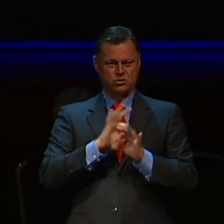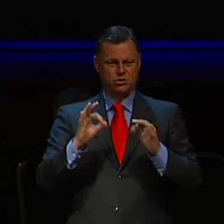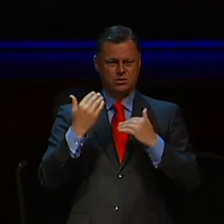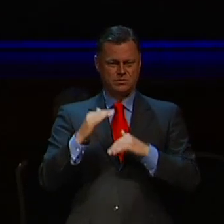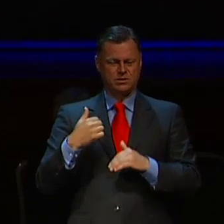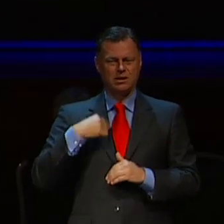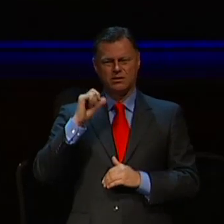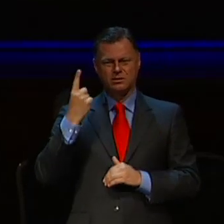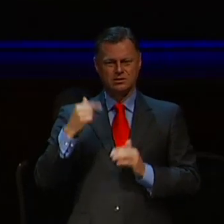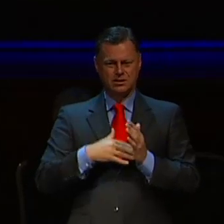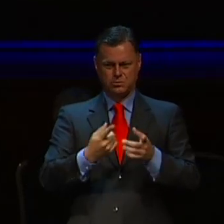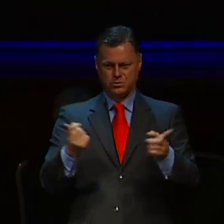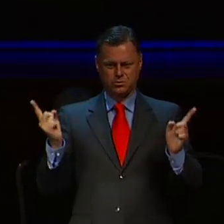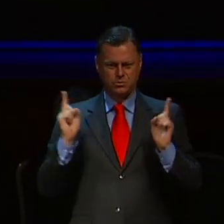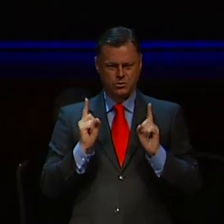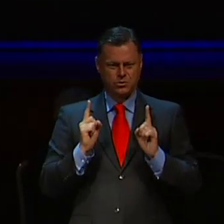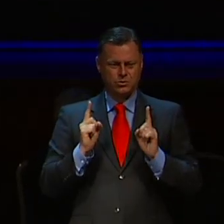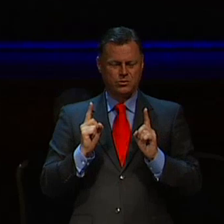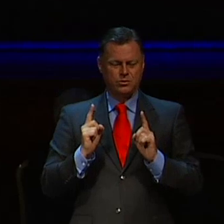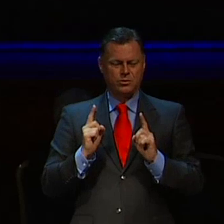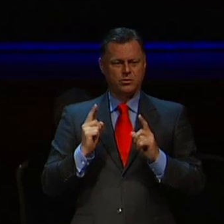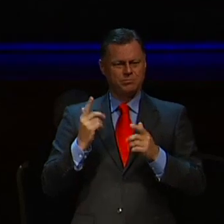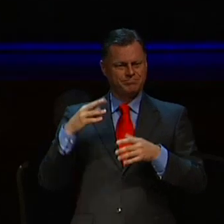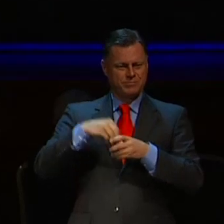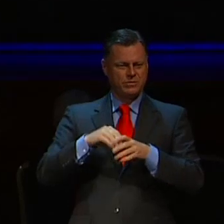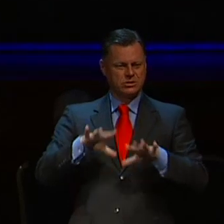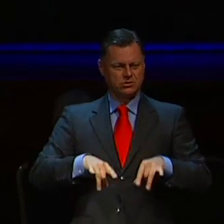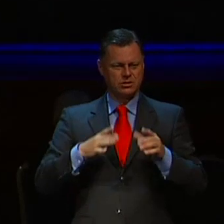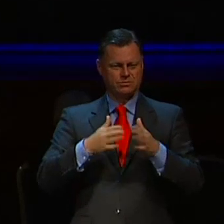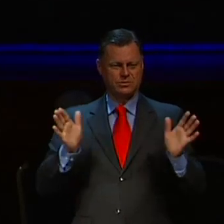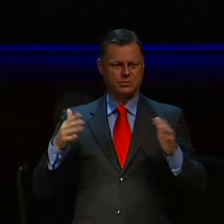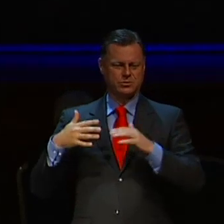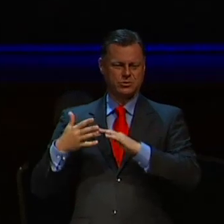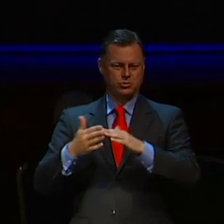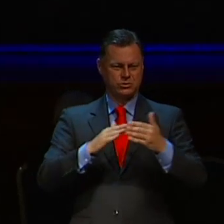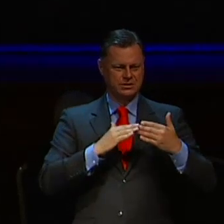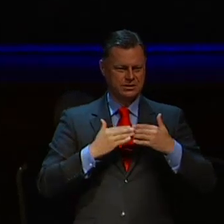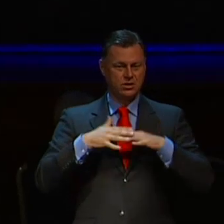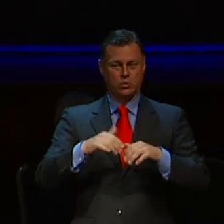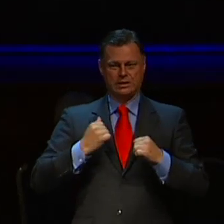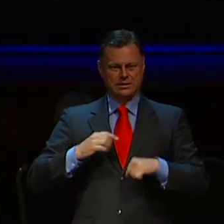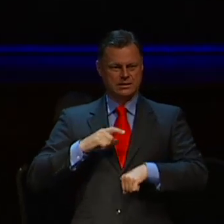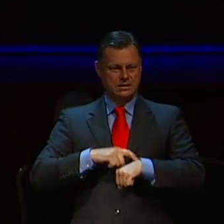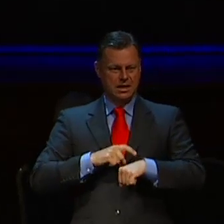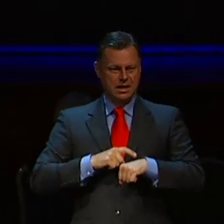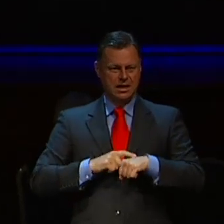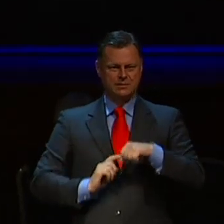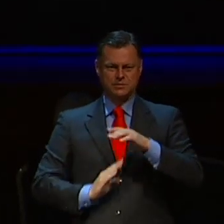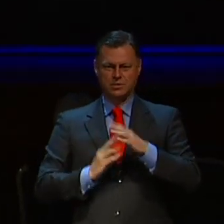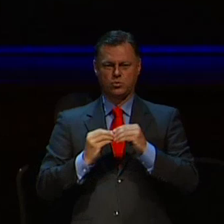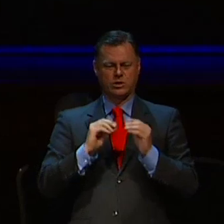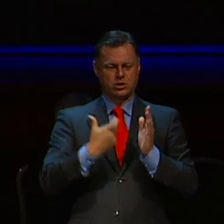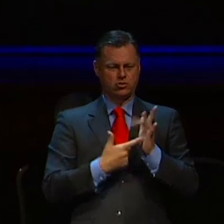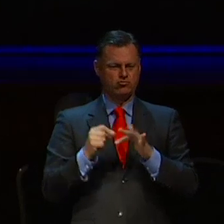I realized that while we all want to be part of the mainstream community, we also need time and space in our crip community, as